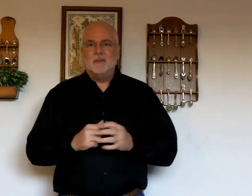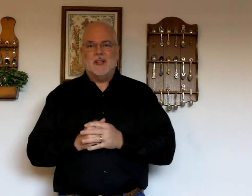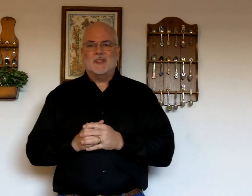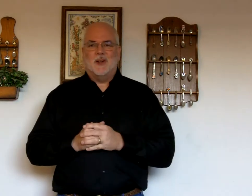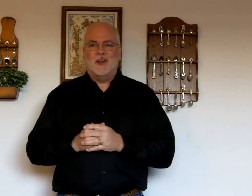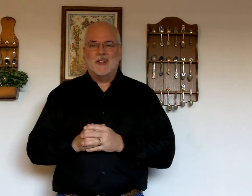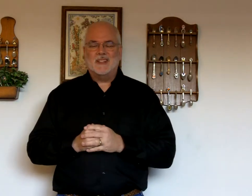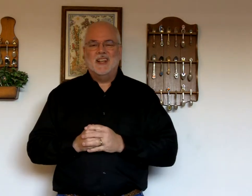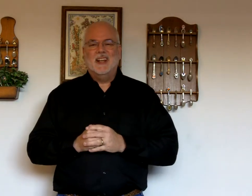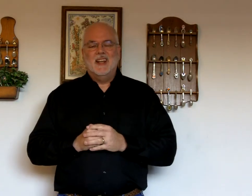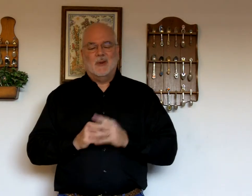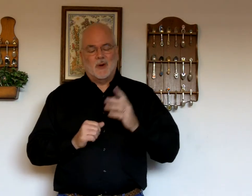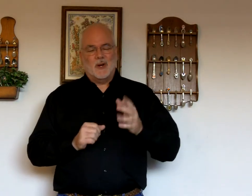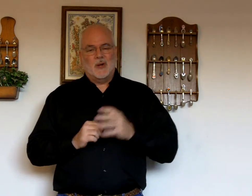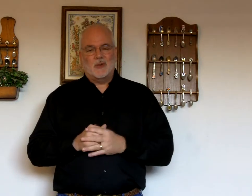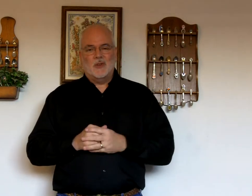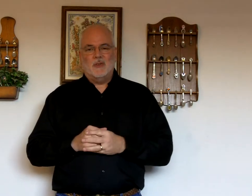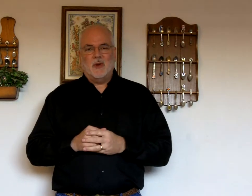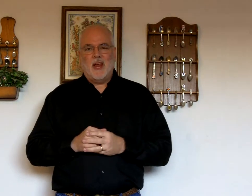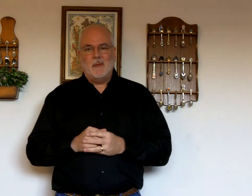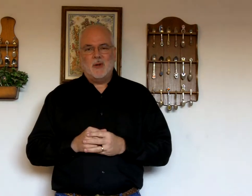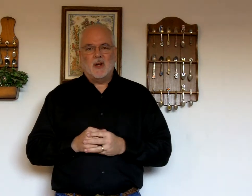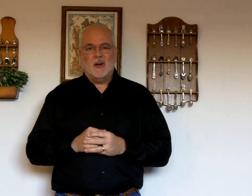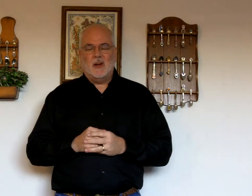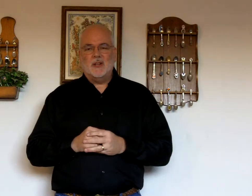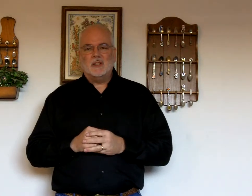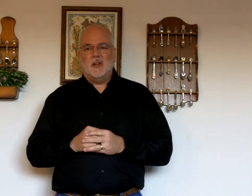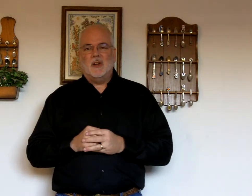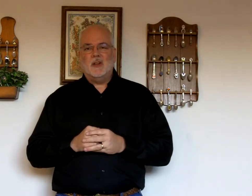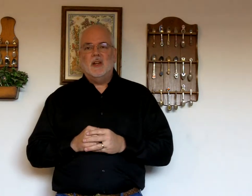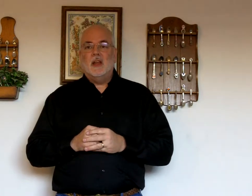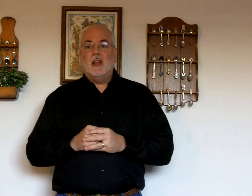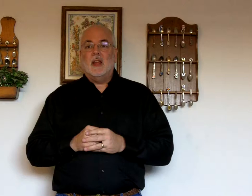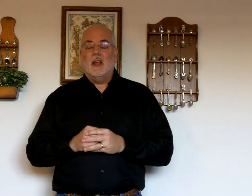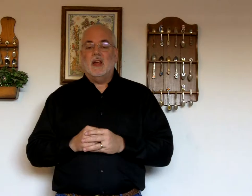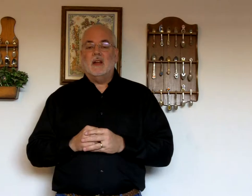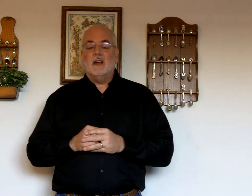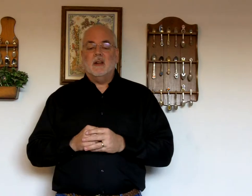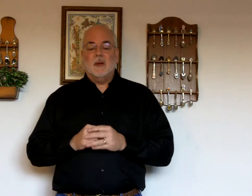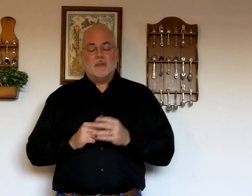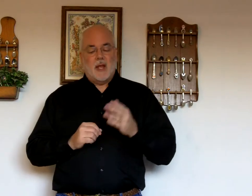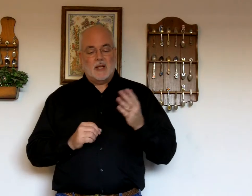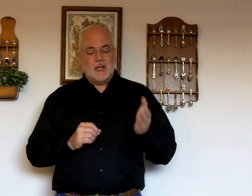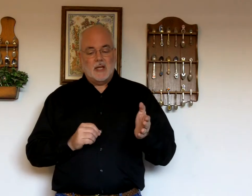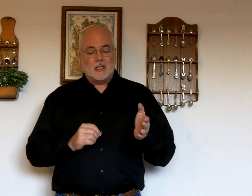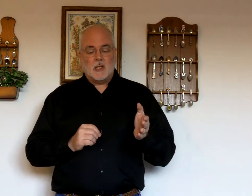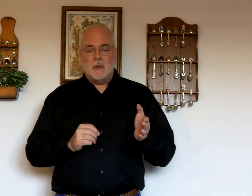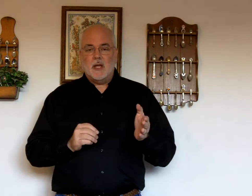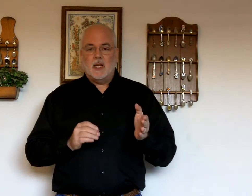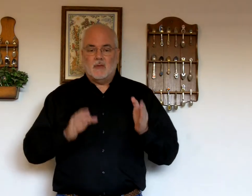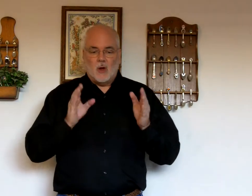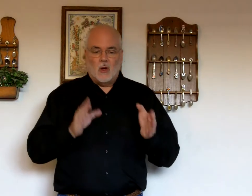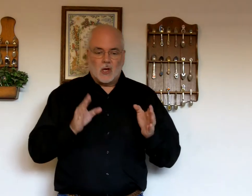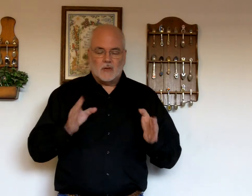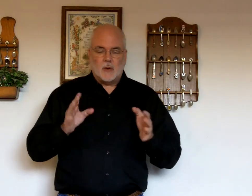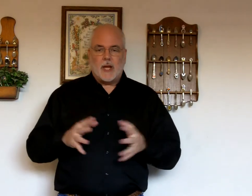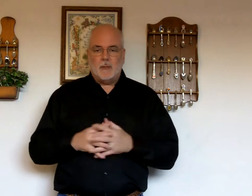bit songs we're going to go through the vocabulary on this song and I say this at the beginning of all the vocabulary